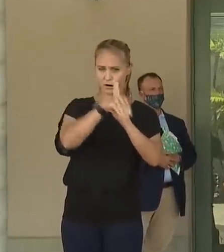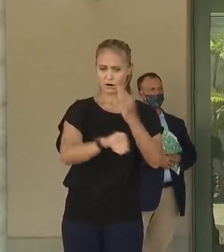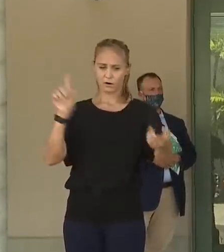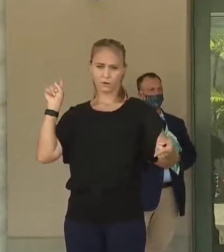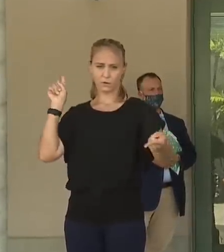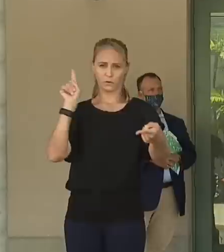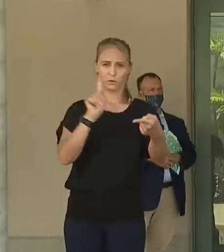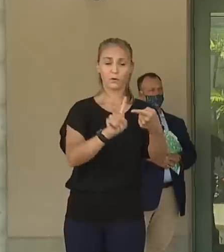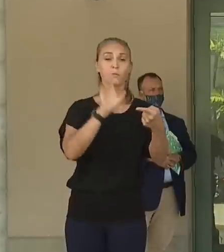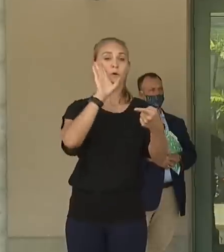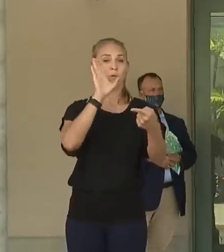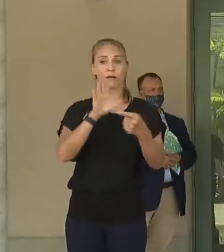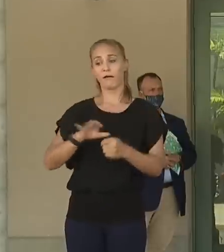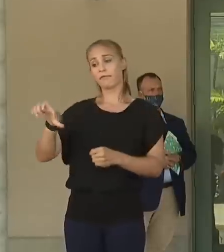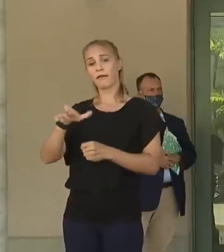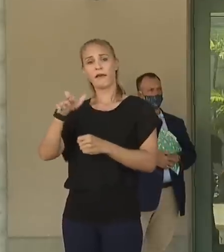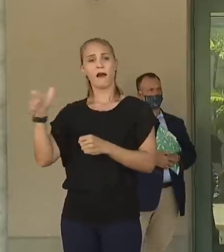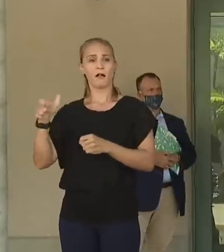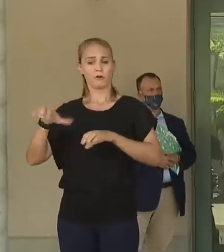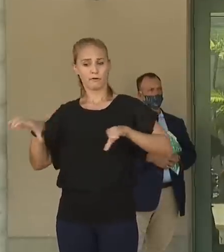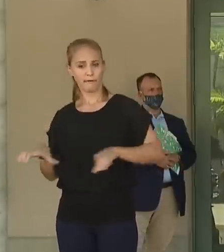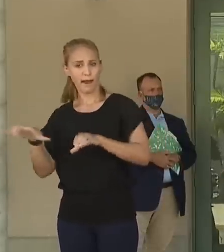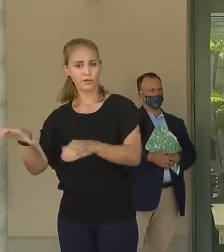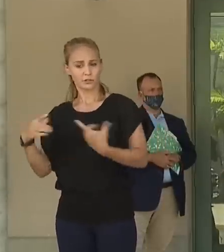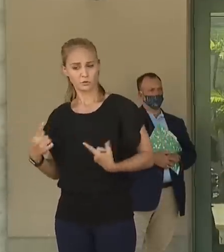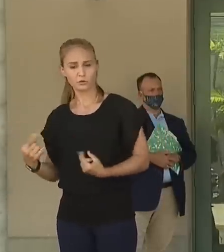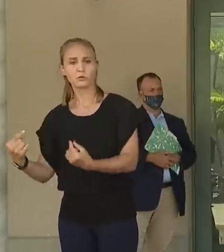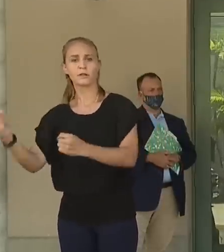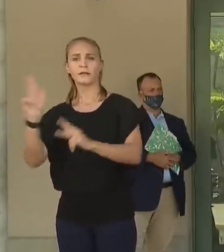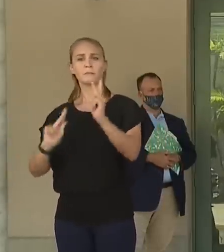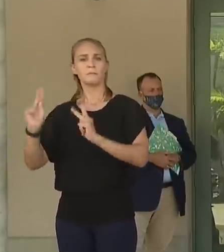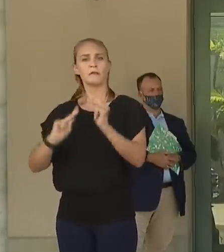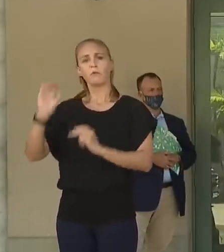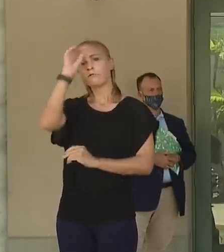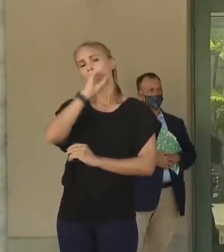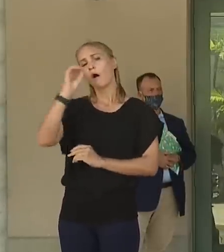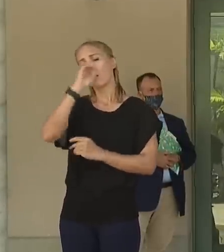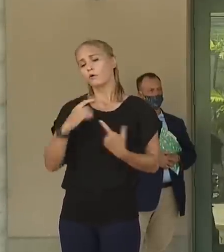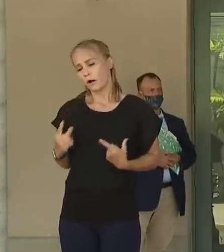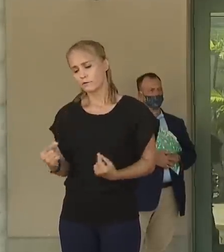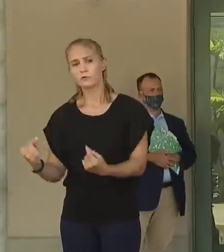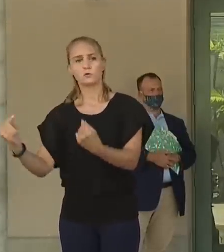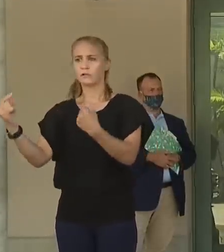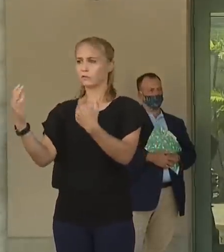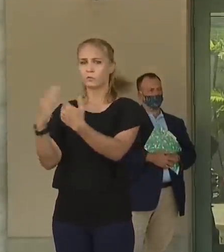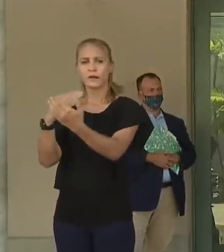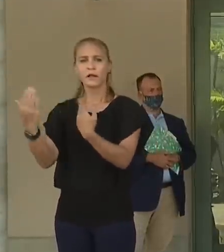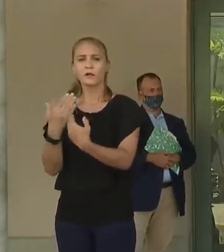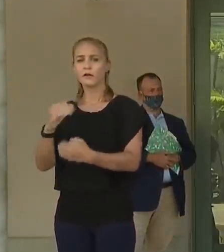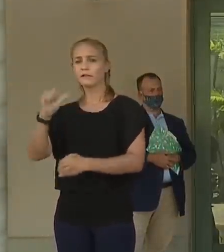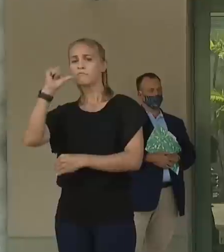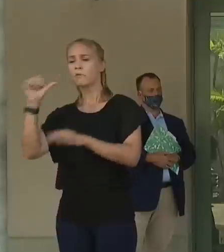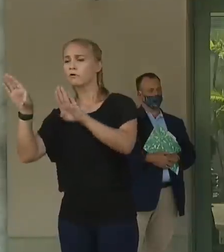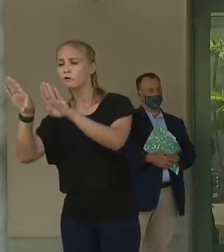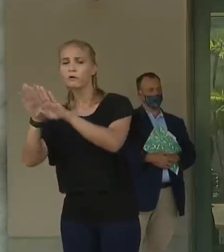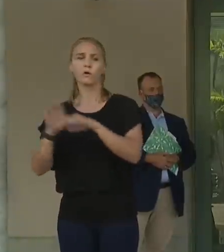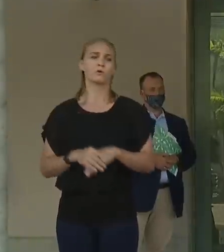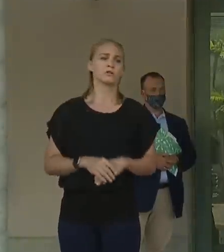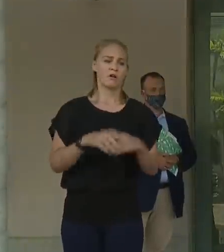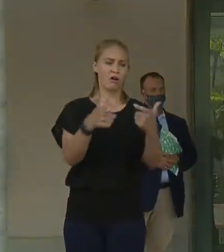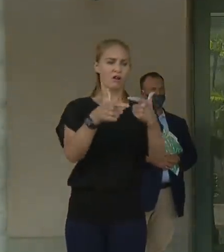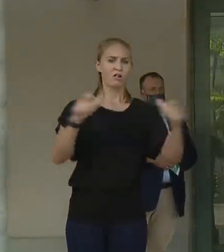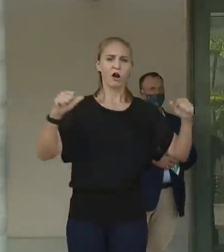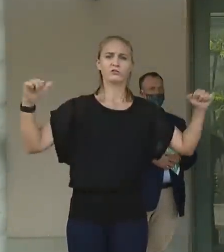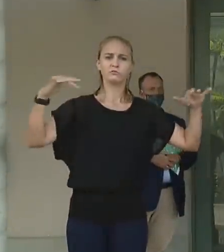And on top of the other actions we've taken that the people of Oahu have taken, whether it be closing of bars, closing down of large